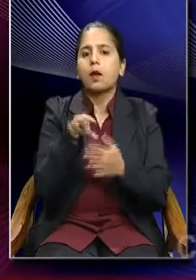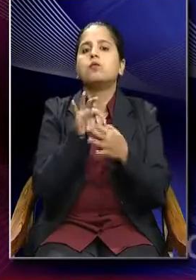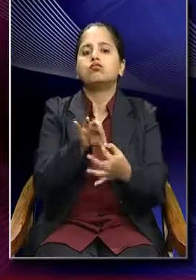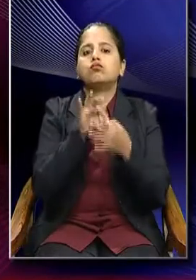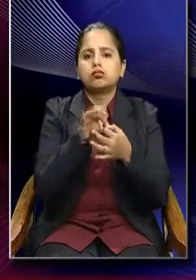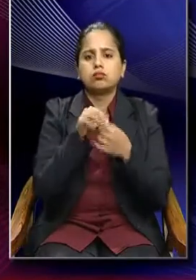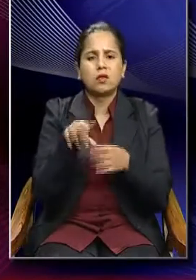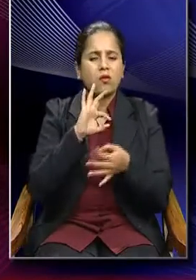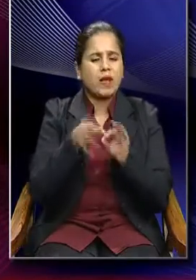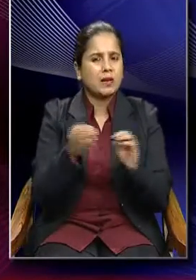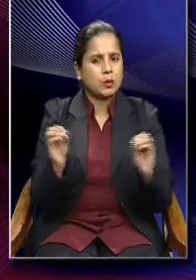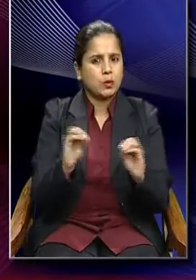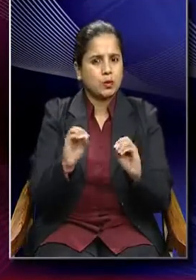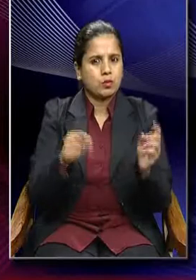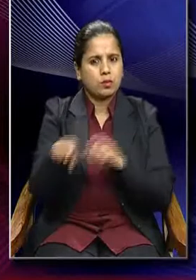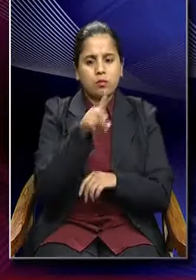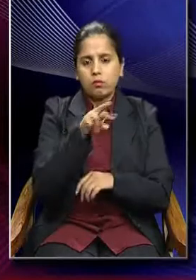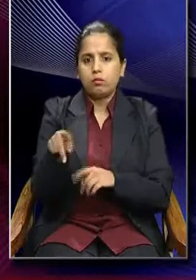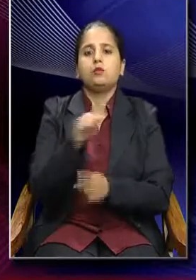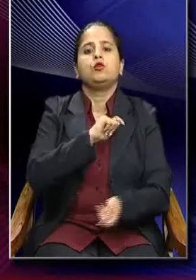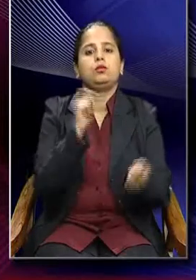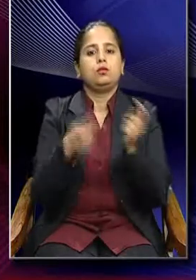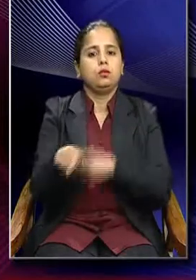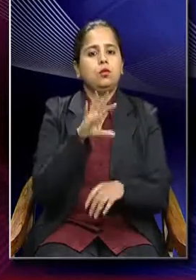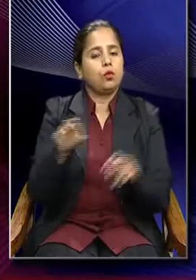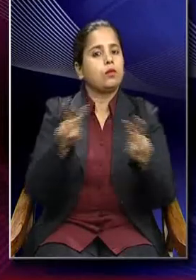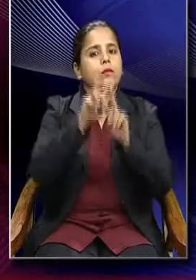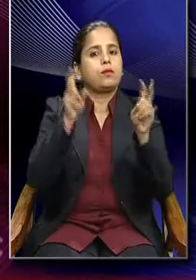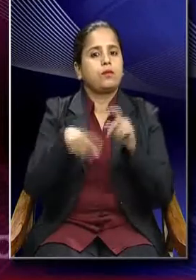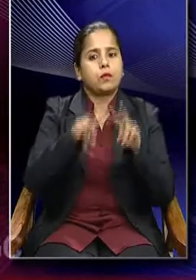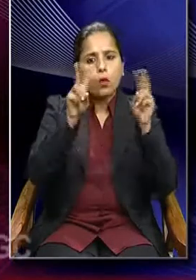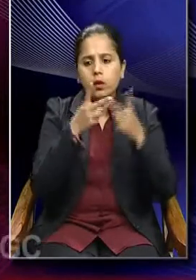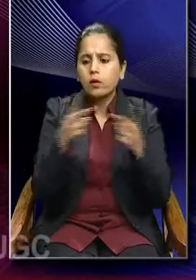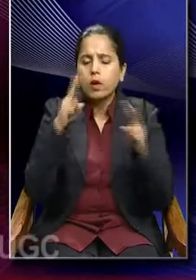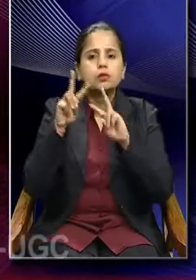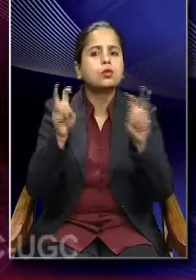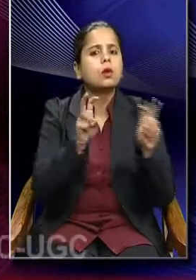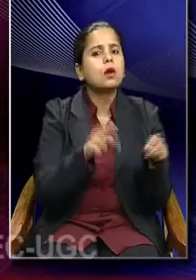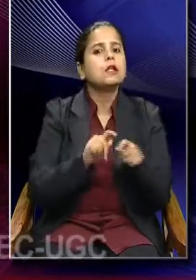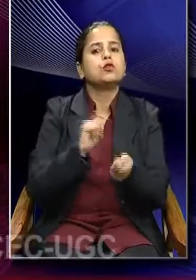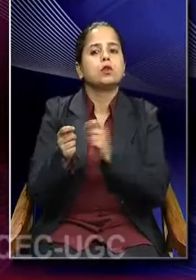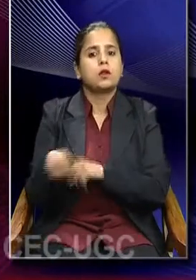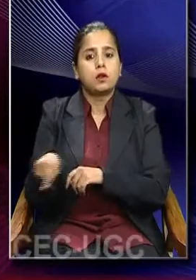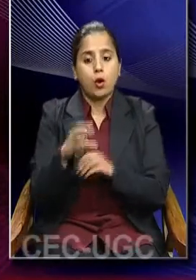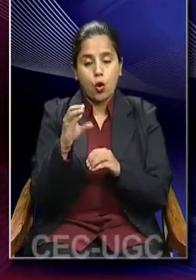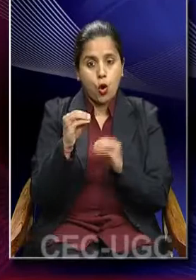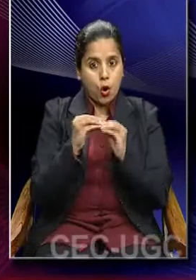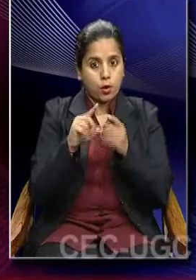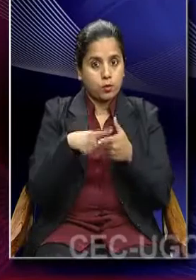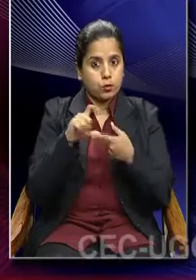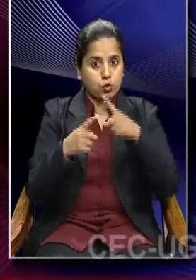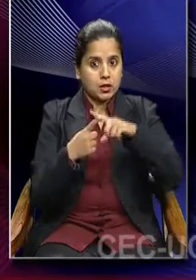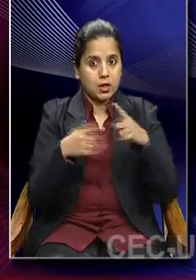There is nothing fixed. And the meaning changes from the context to context. So, objects in the physical world